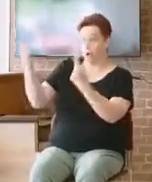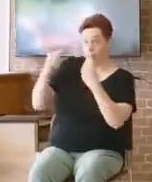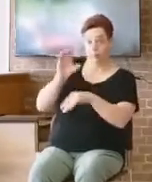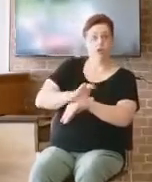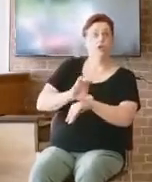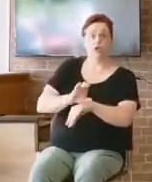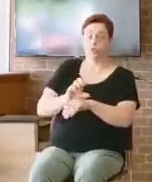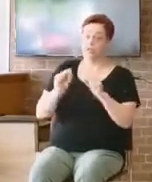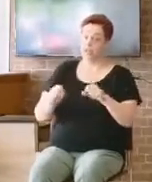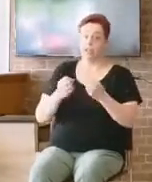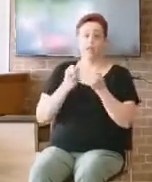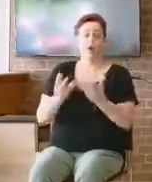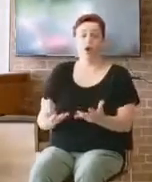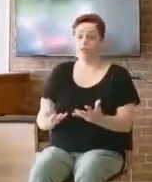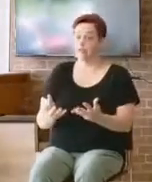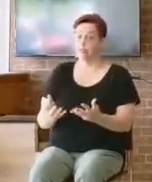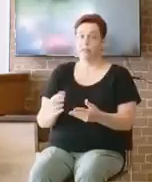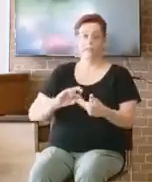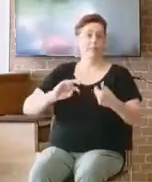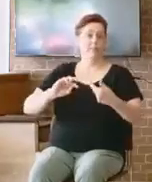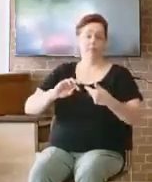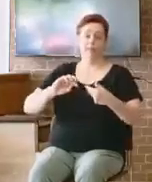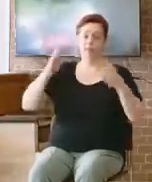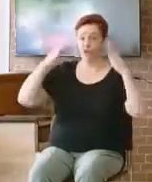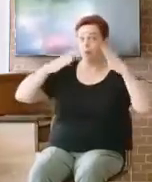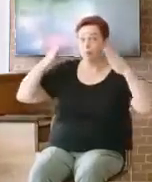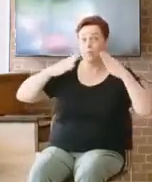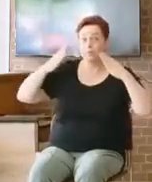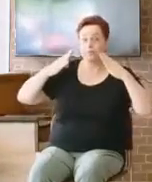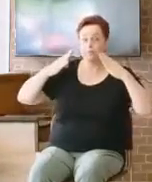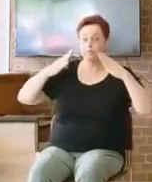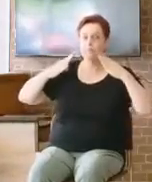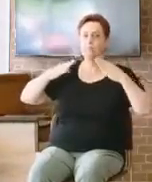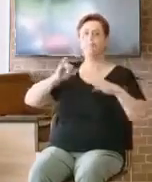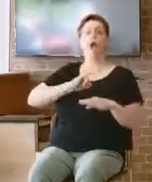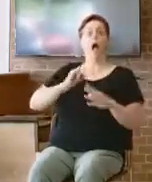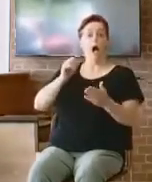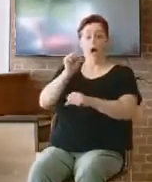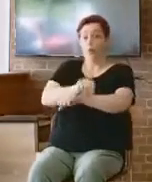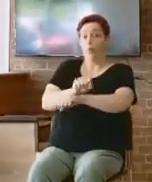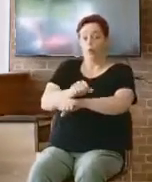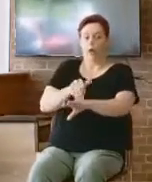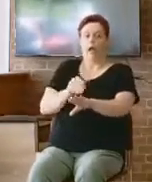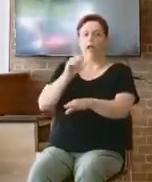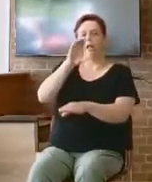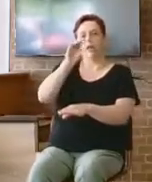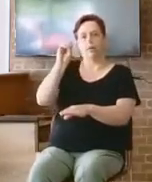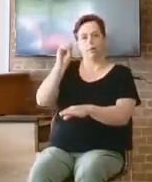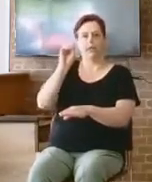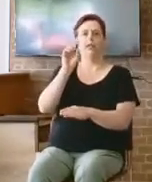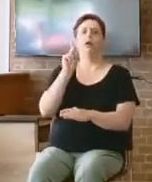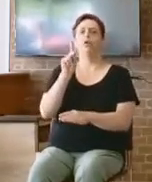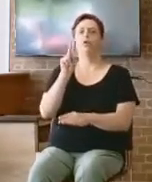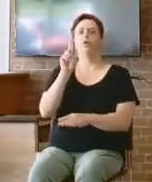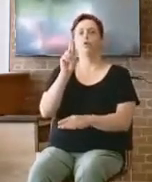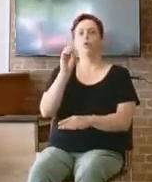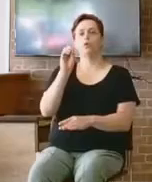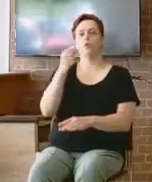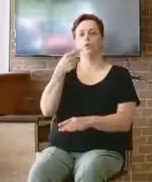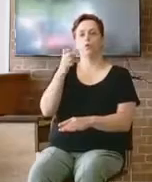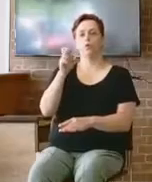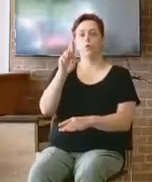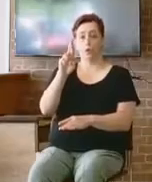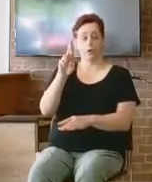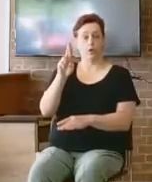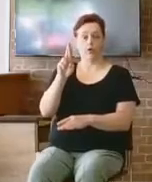I work at Kroger, third shift. And third shift is a whole different beast of itself. It's weird. You got people that just really,